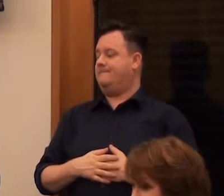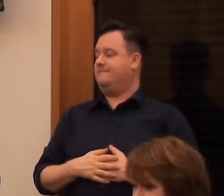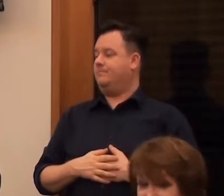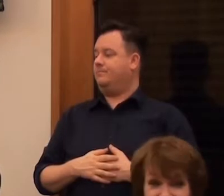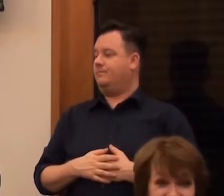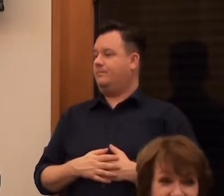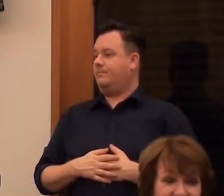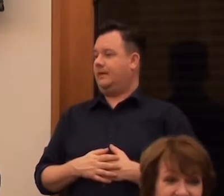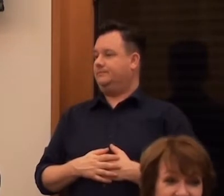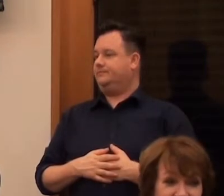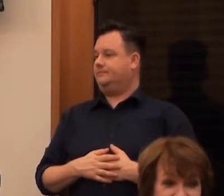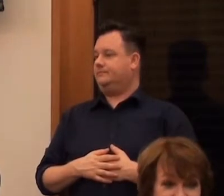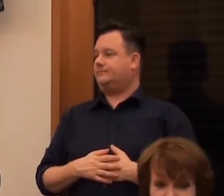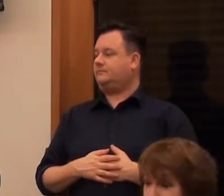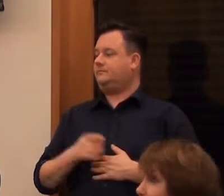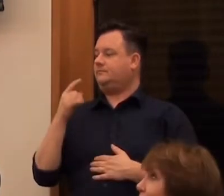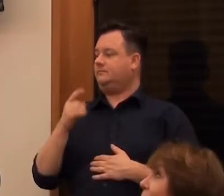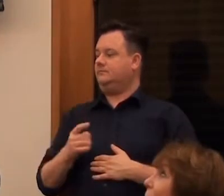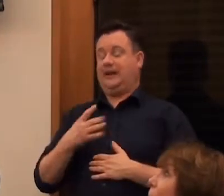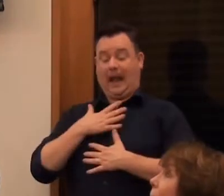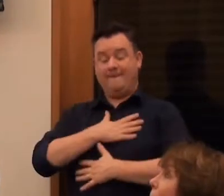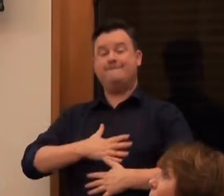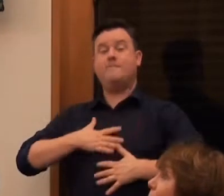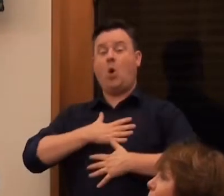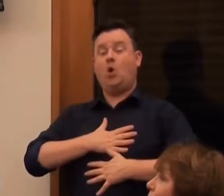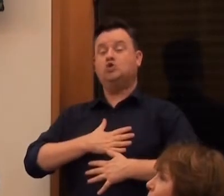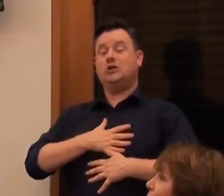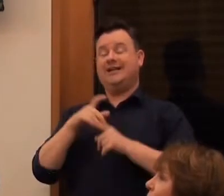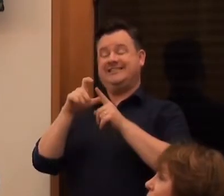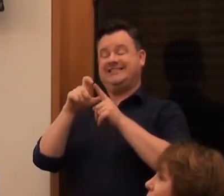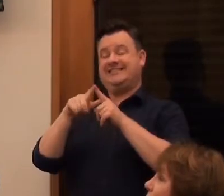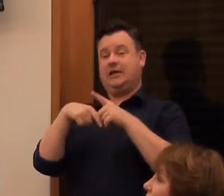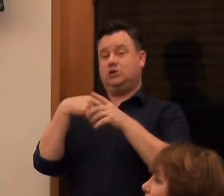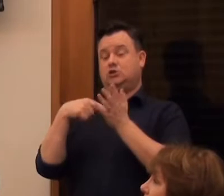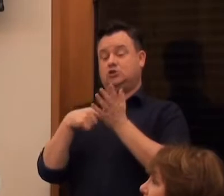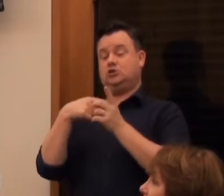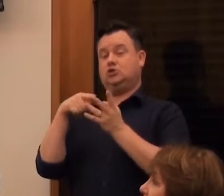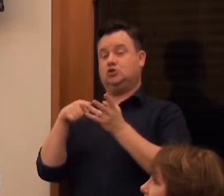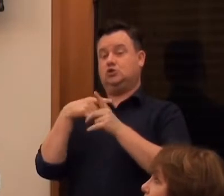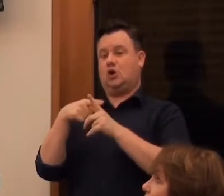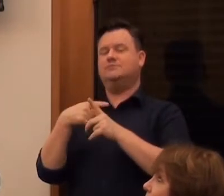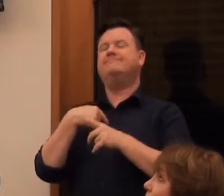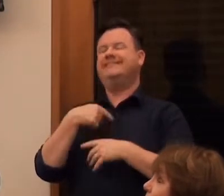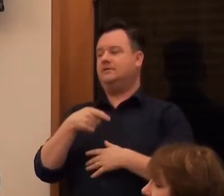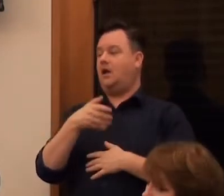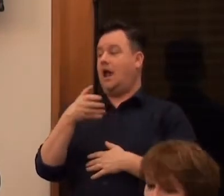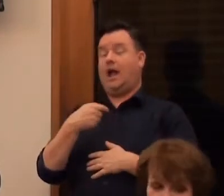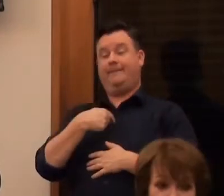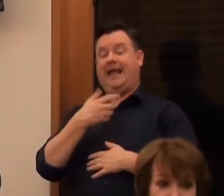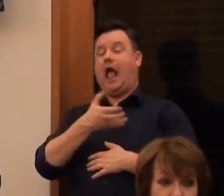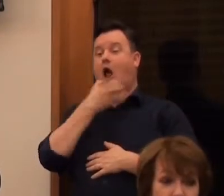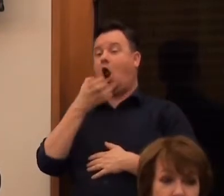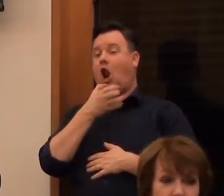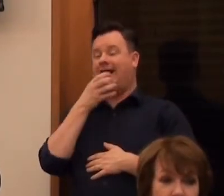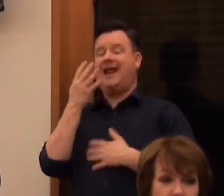then you went on to this emotional detox. Do you want to tell us about that? Yeah, I made these sculptures. was an alcoholic. And then in 1993,